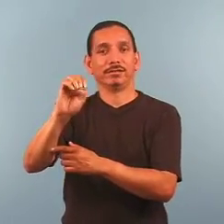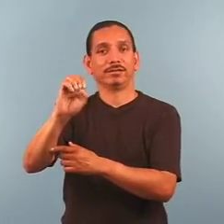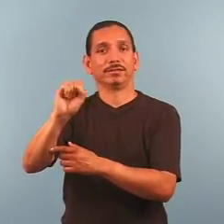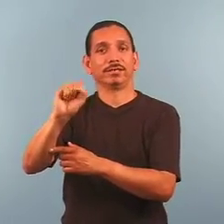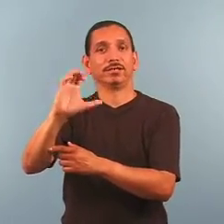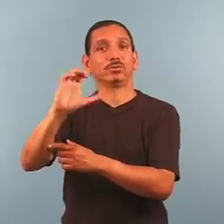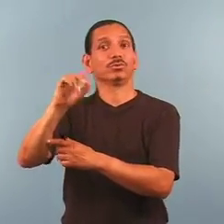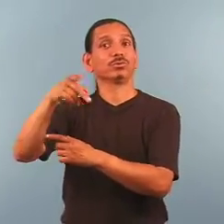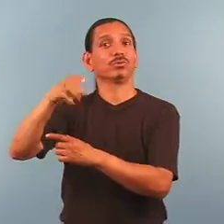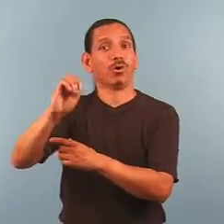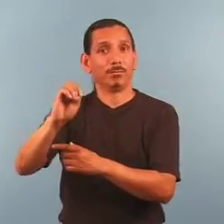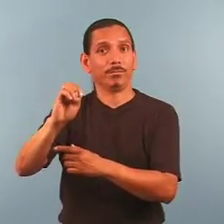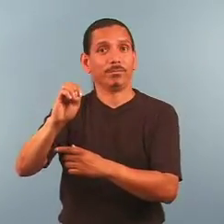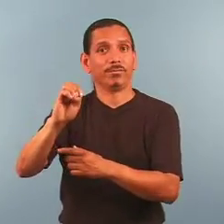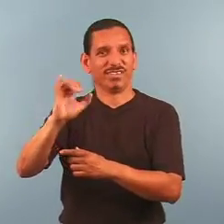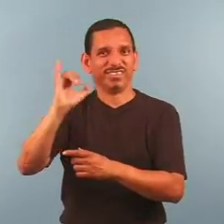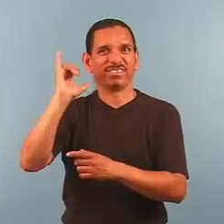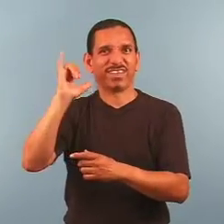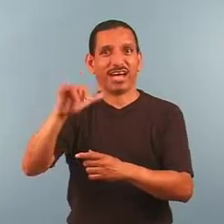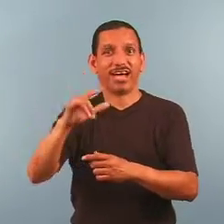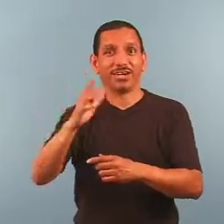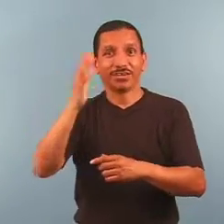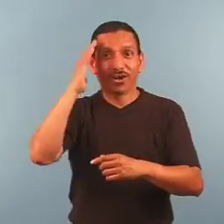Distance to